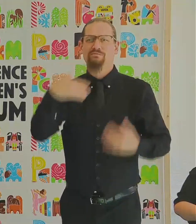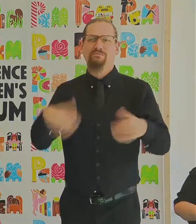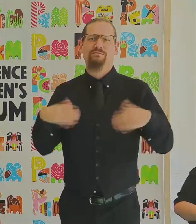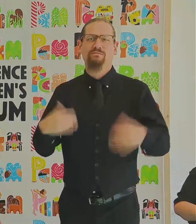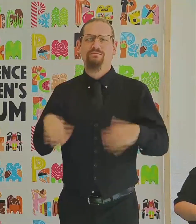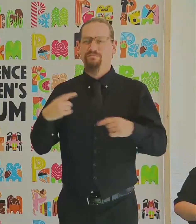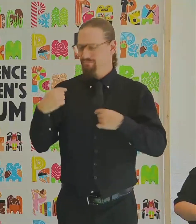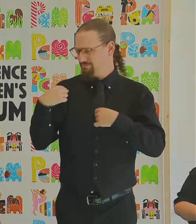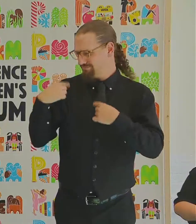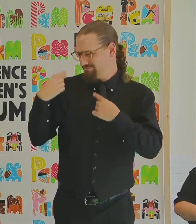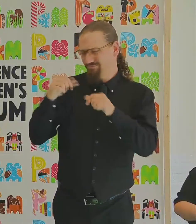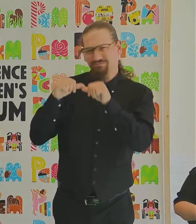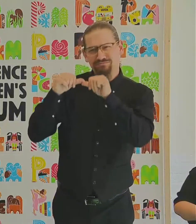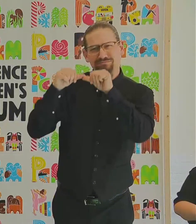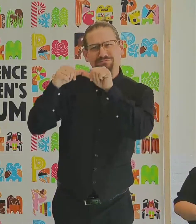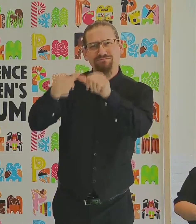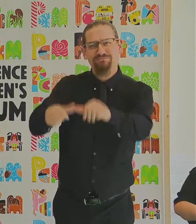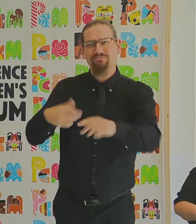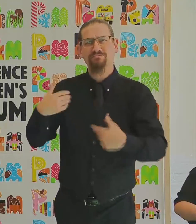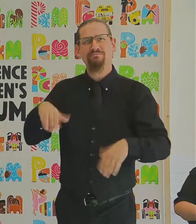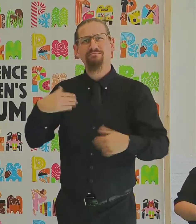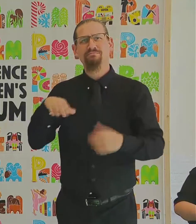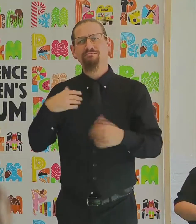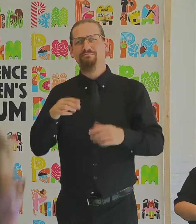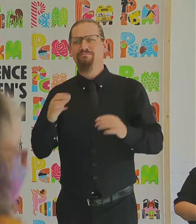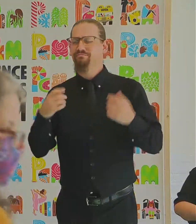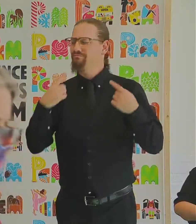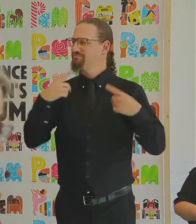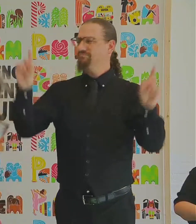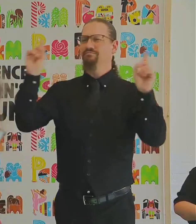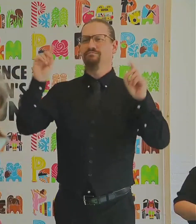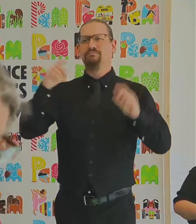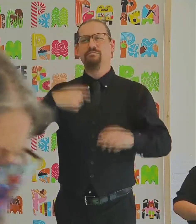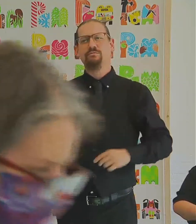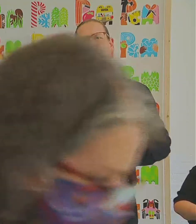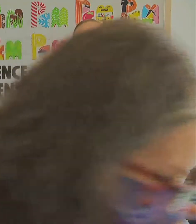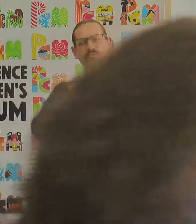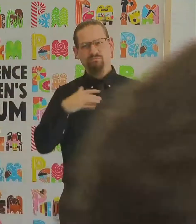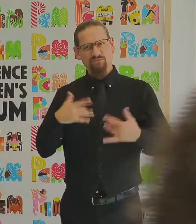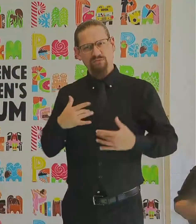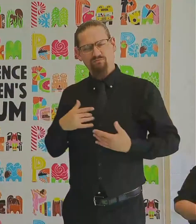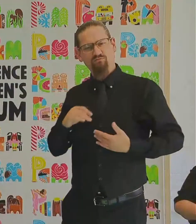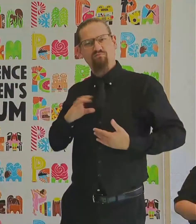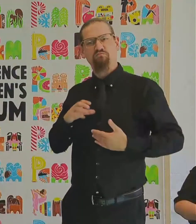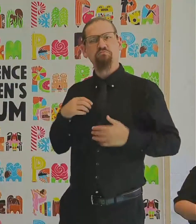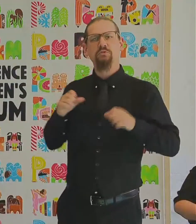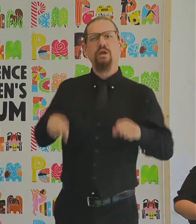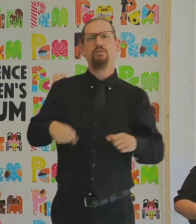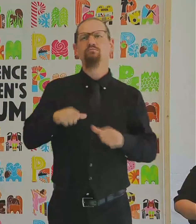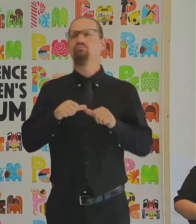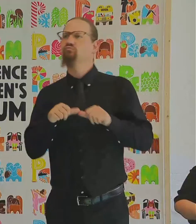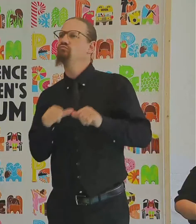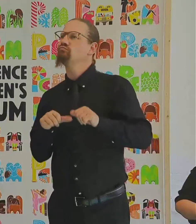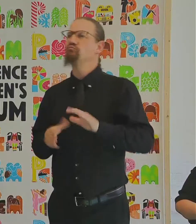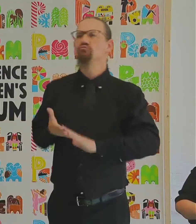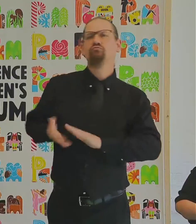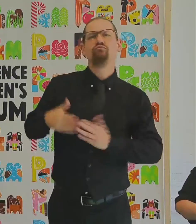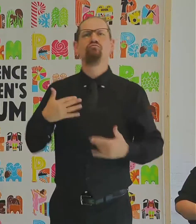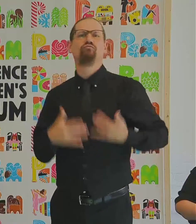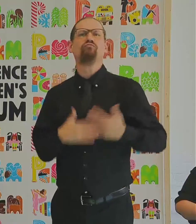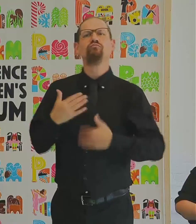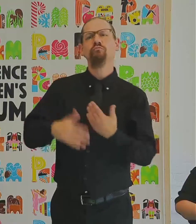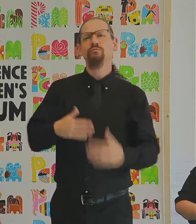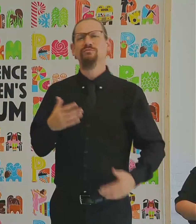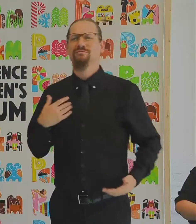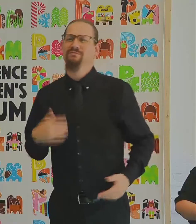Our children have been phenomenally resilient, and they've taught us a lot. But none of this has been fun, and all the mitigating measures have been